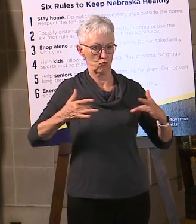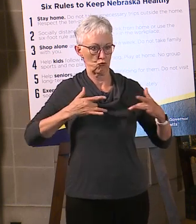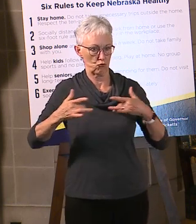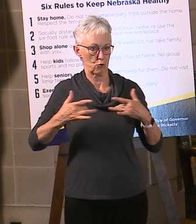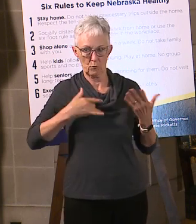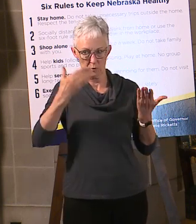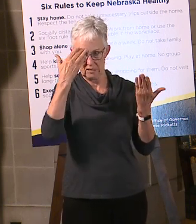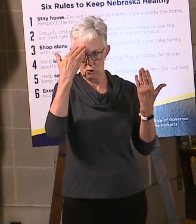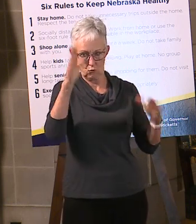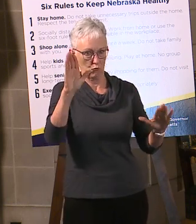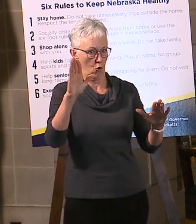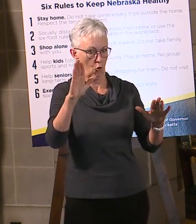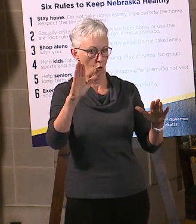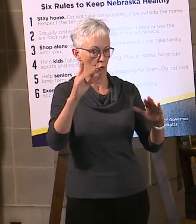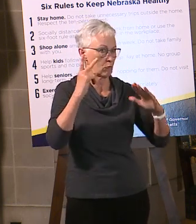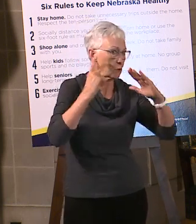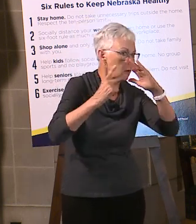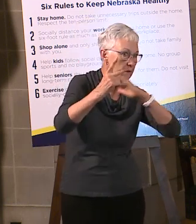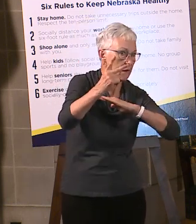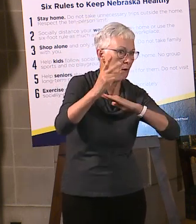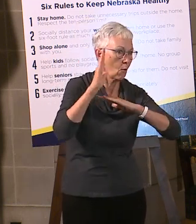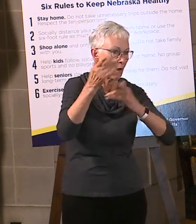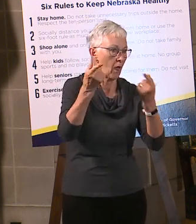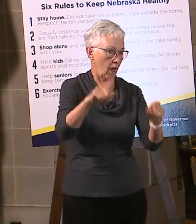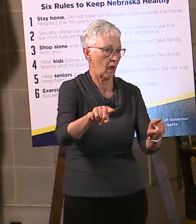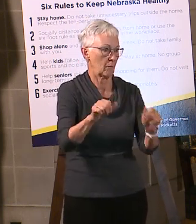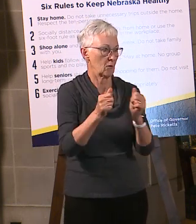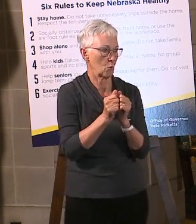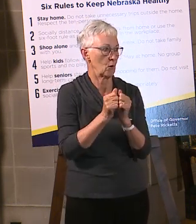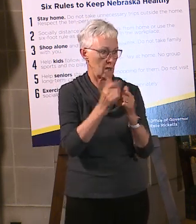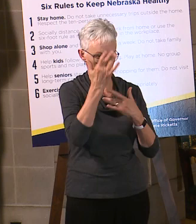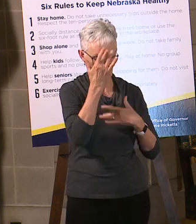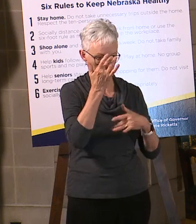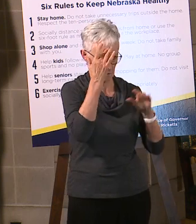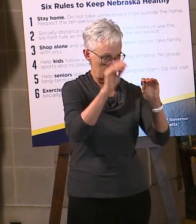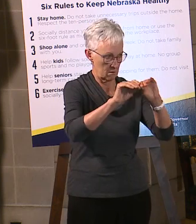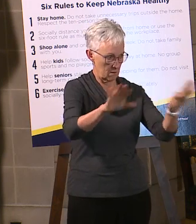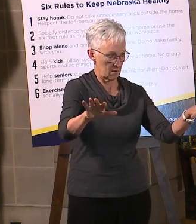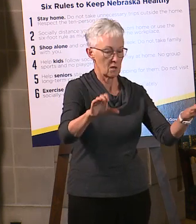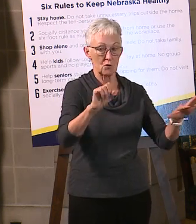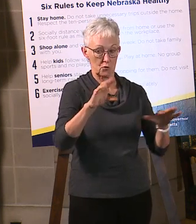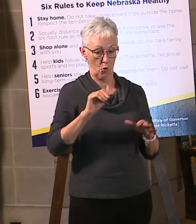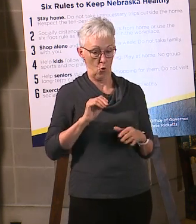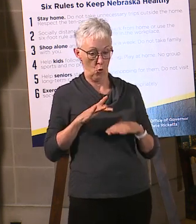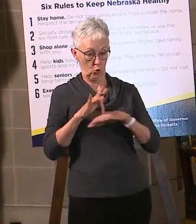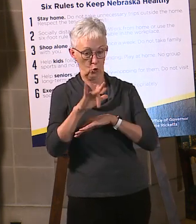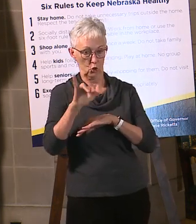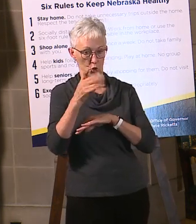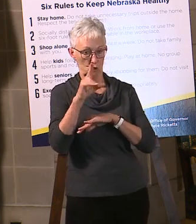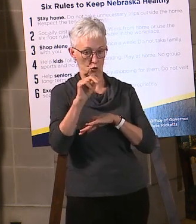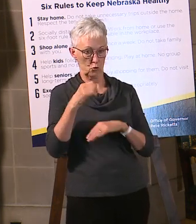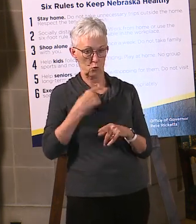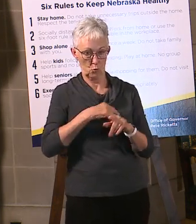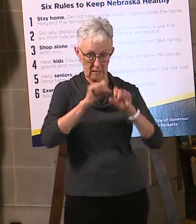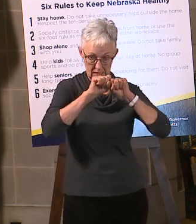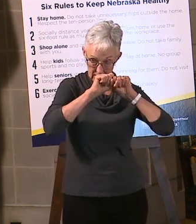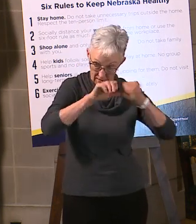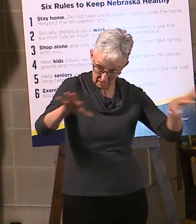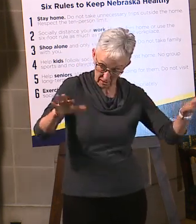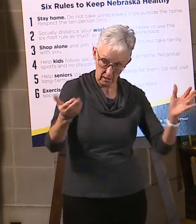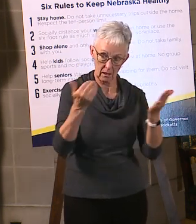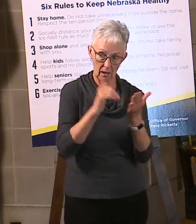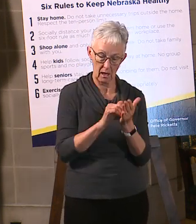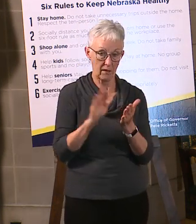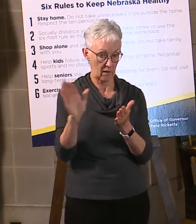what will we see when we do the re-survey in early June as things have opened up? Will they be feeling